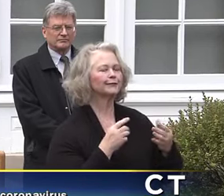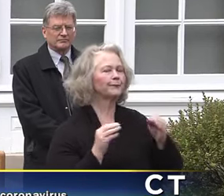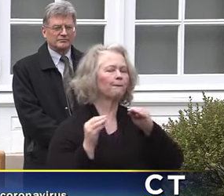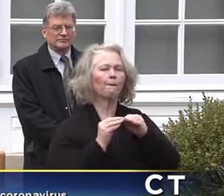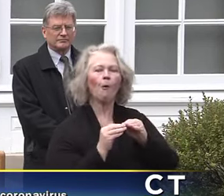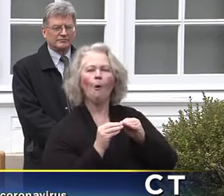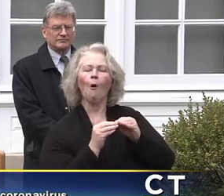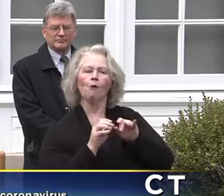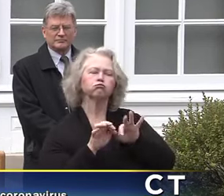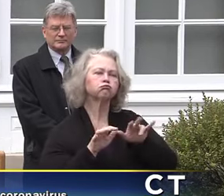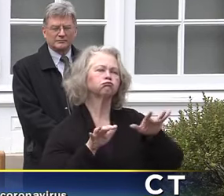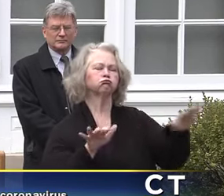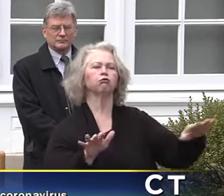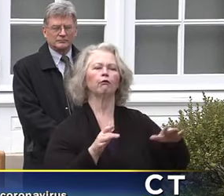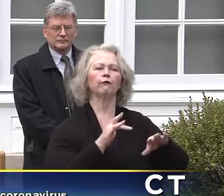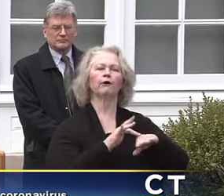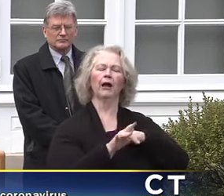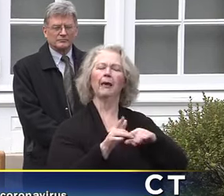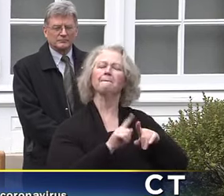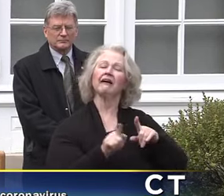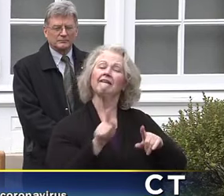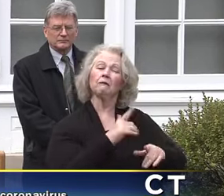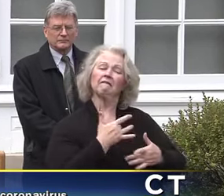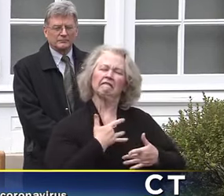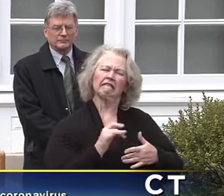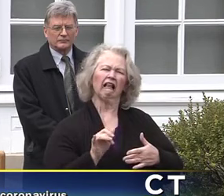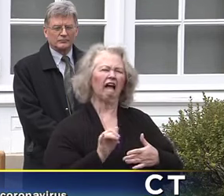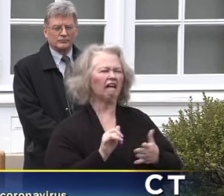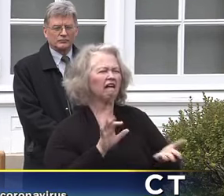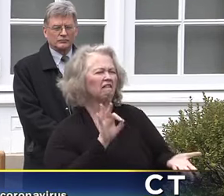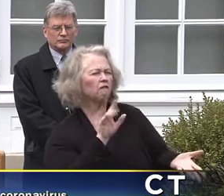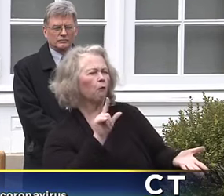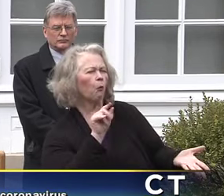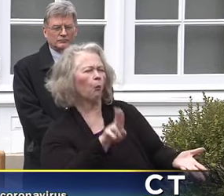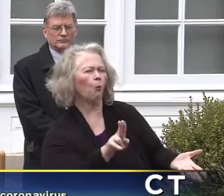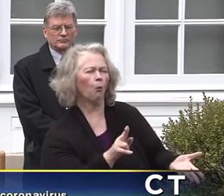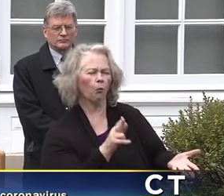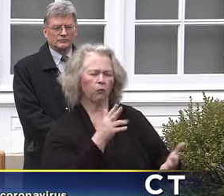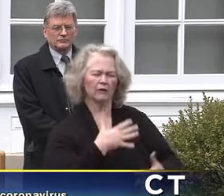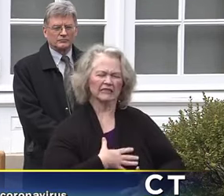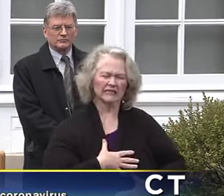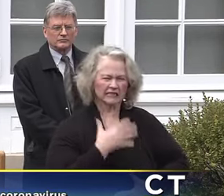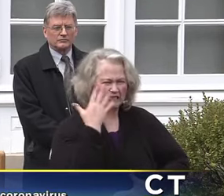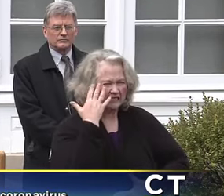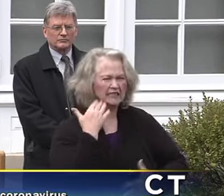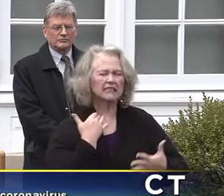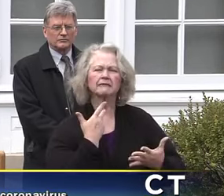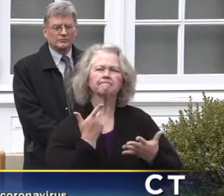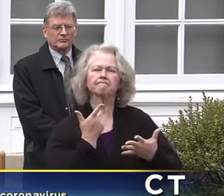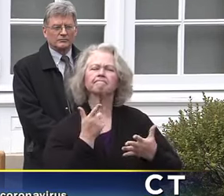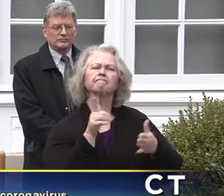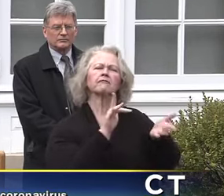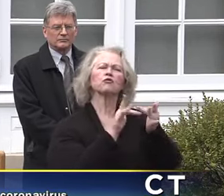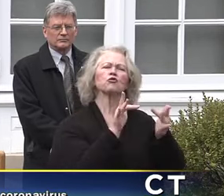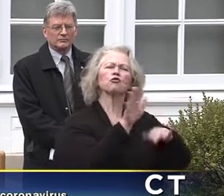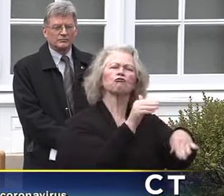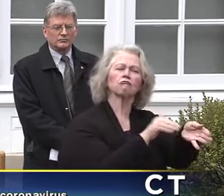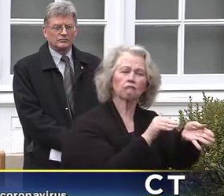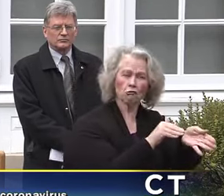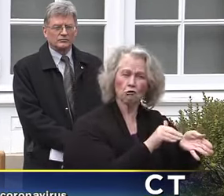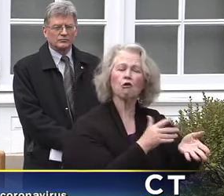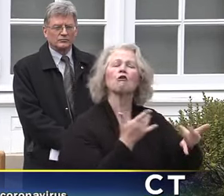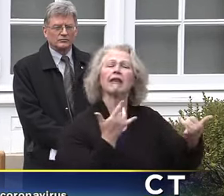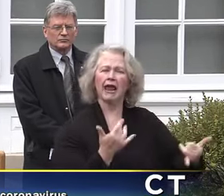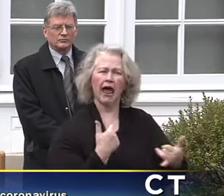do want people to know if they have those flu-like symptoms and they contact their doctor and they get the permission. We now have, what, eight,